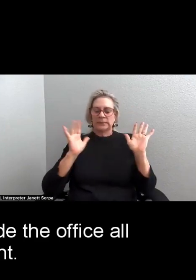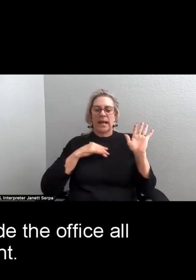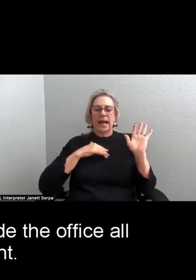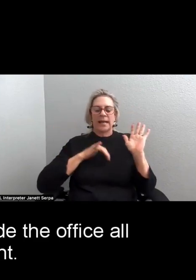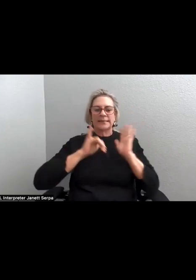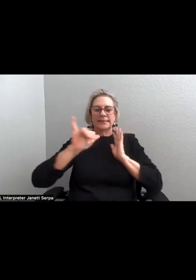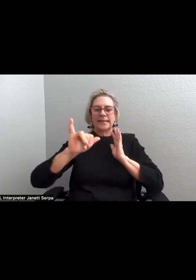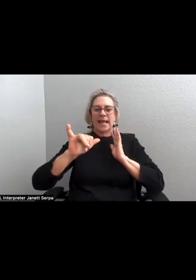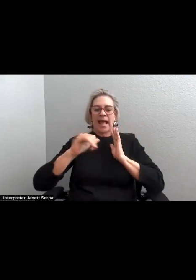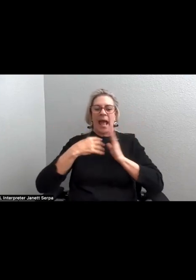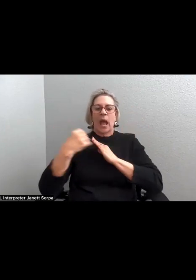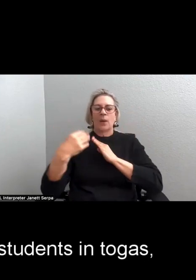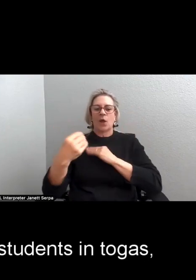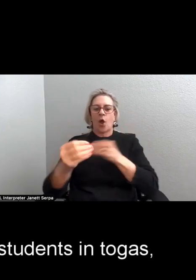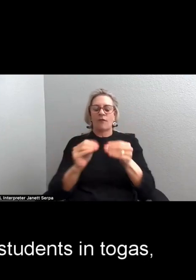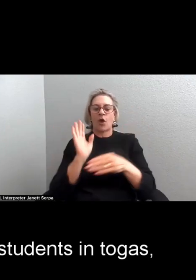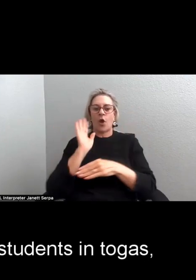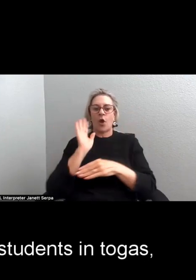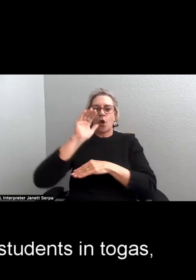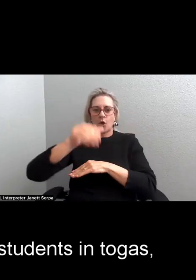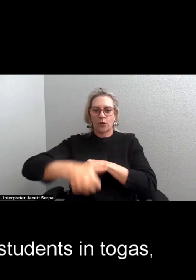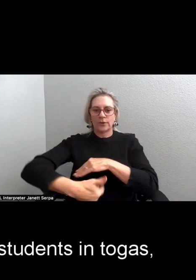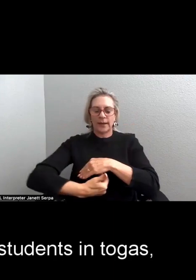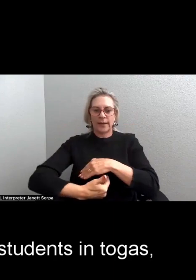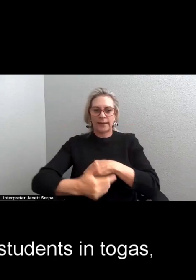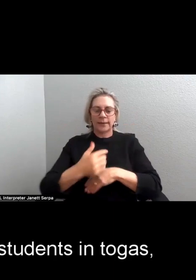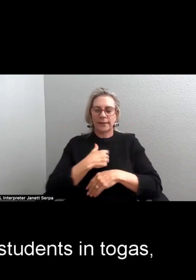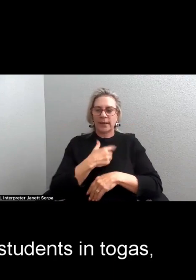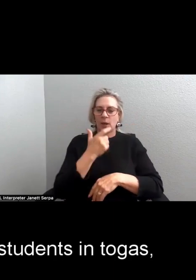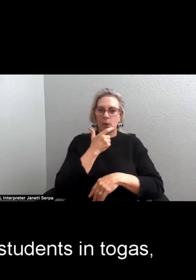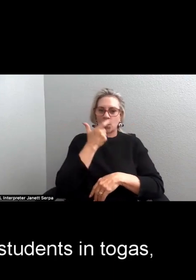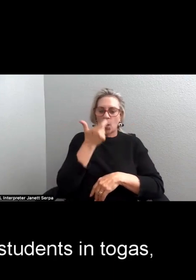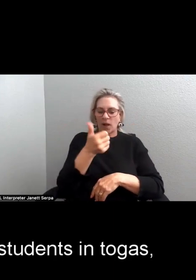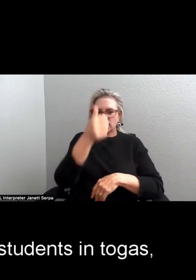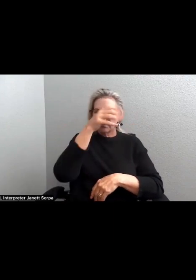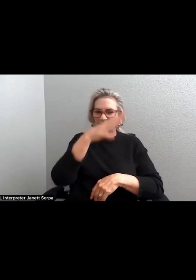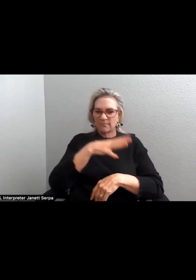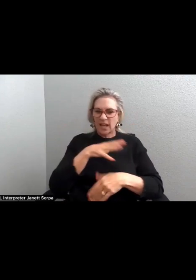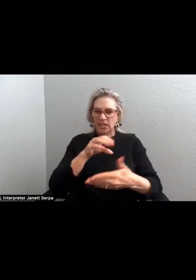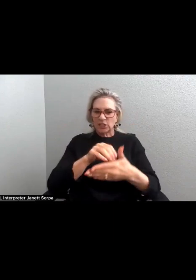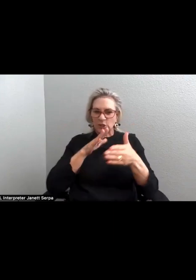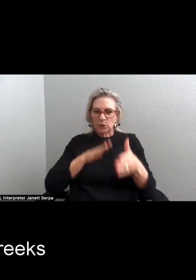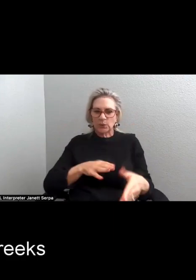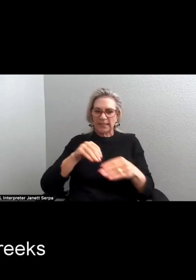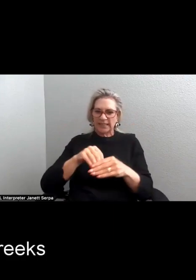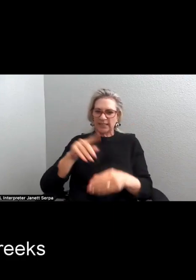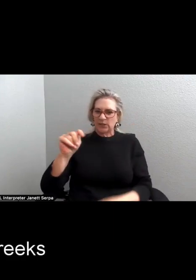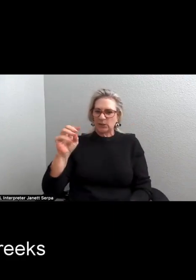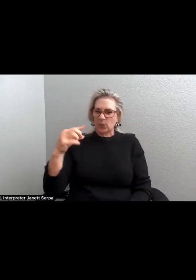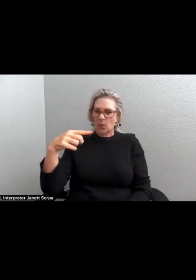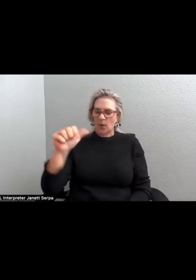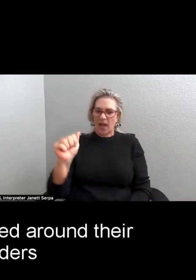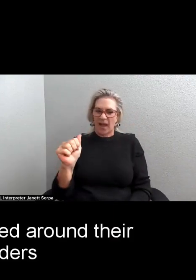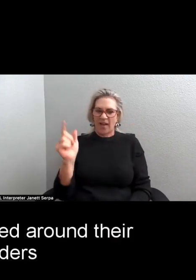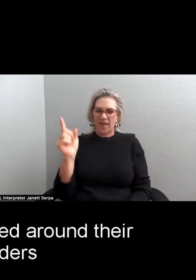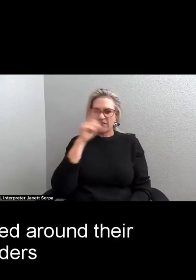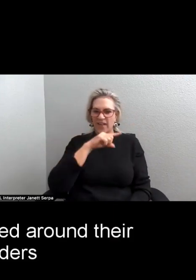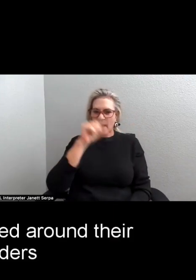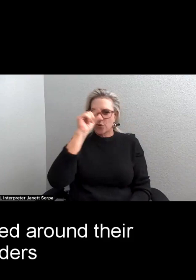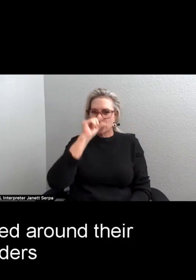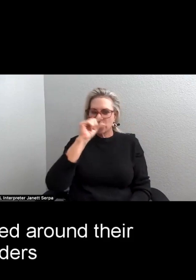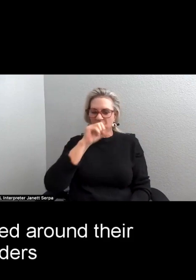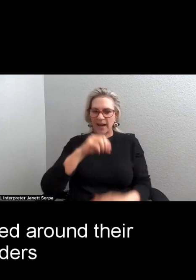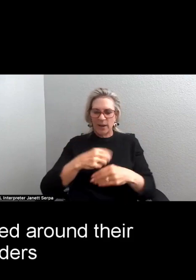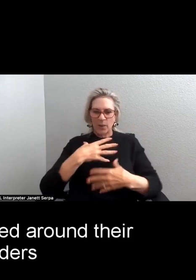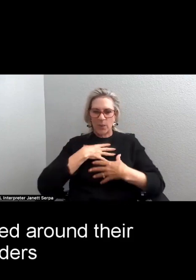all night, that I watch male students in togas, fake Greeks in white